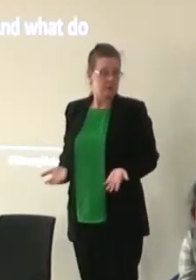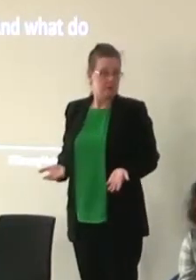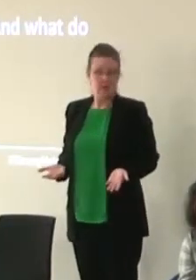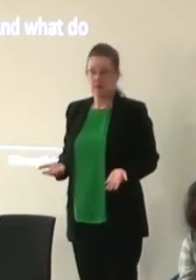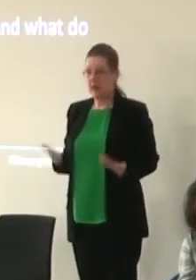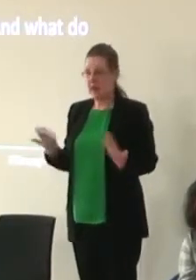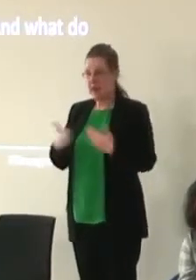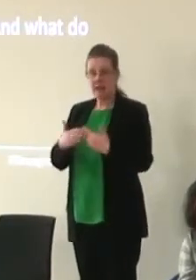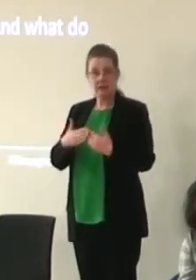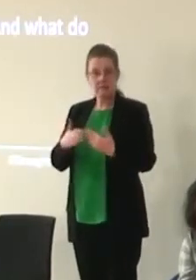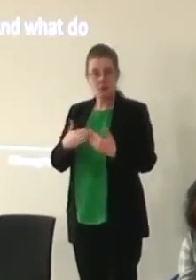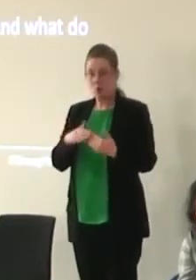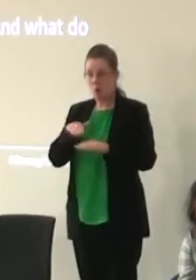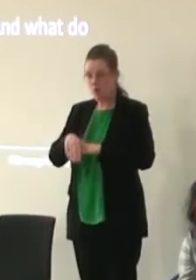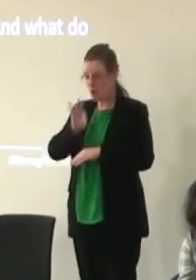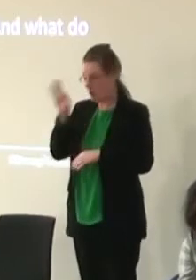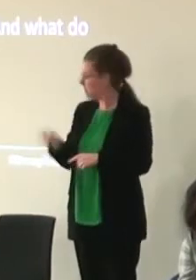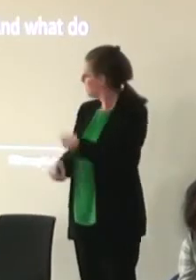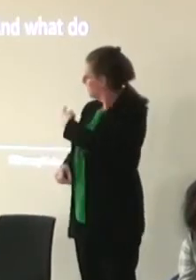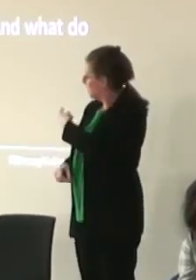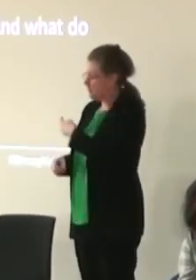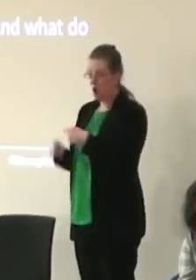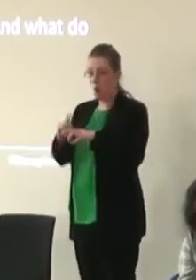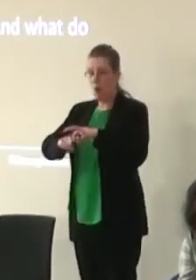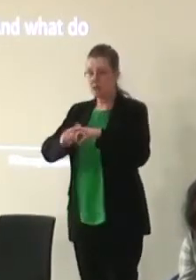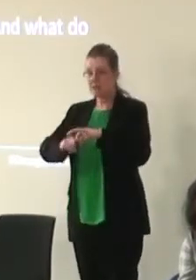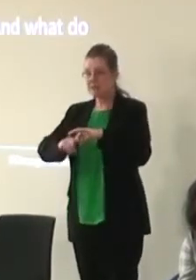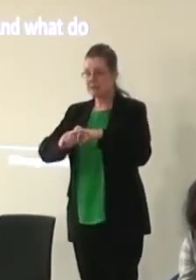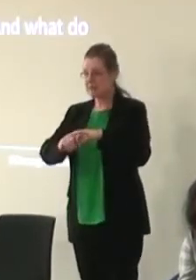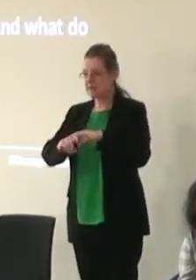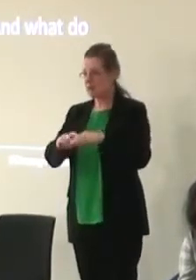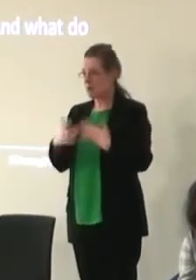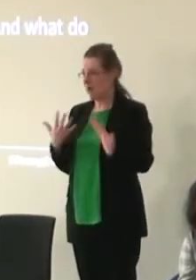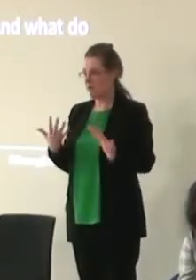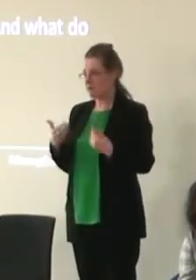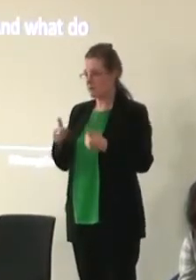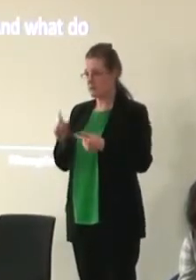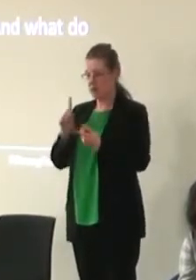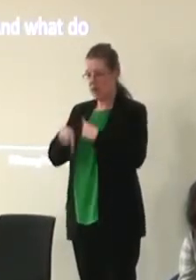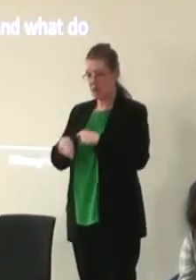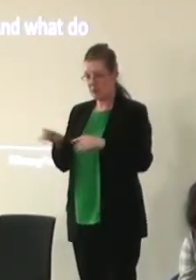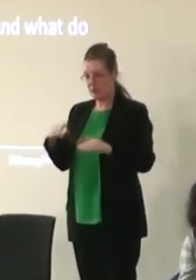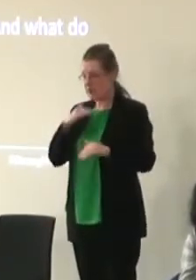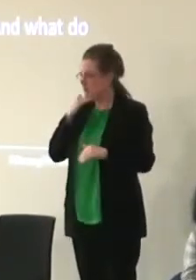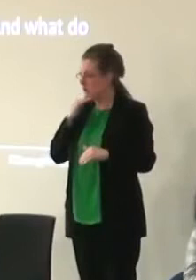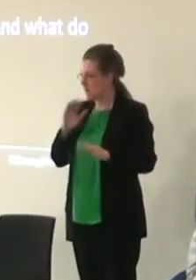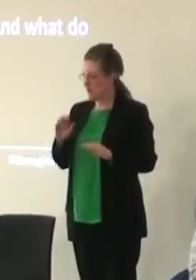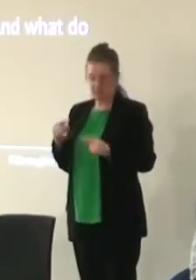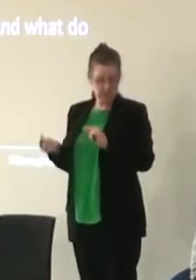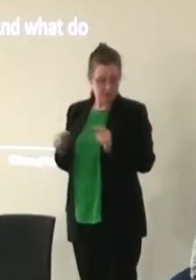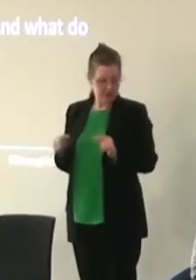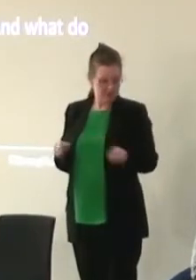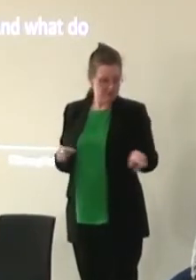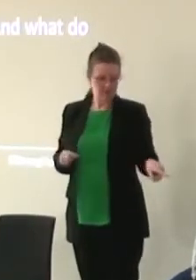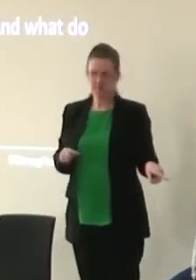anybody else on this question of quality perhaps that's something we haven't addressed or is that a debate we don't want to